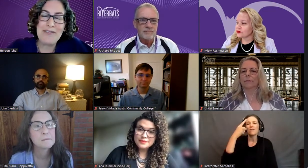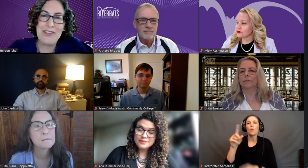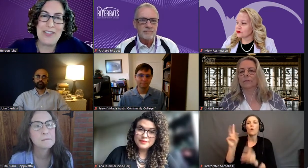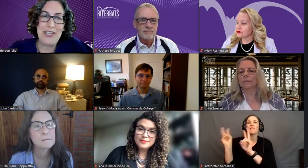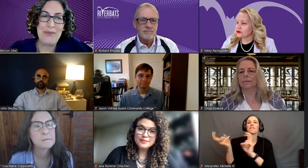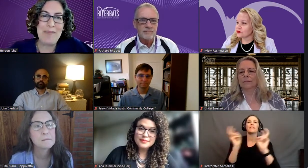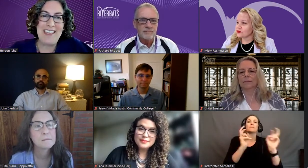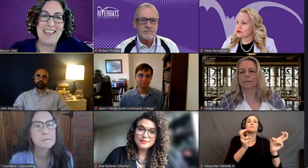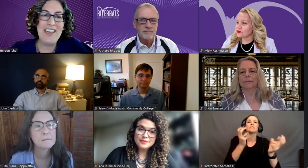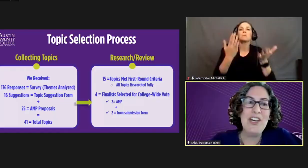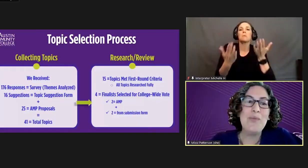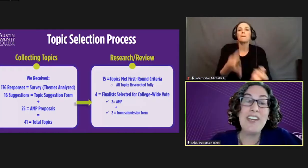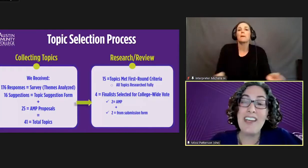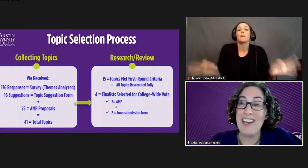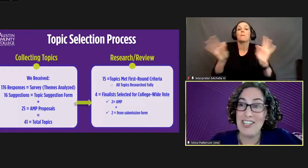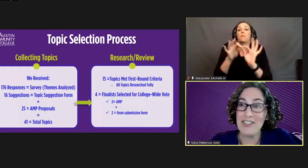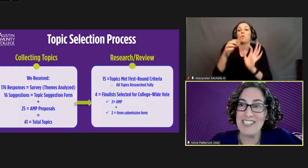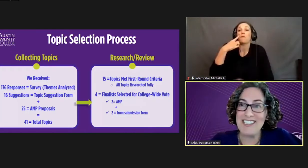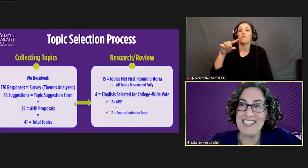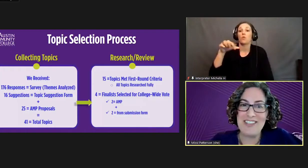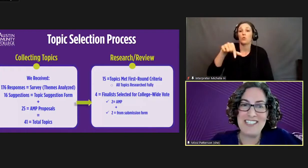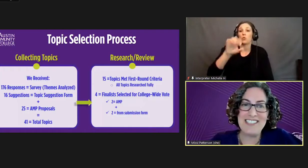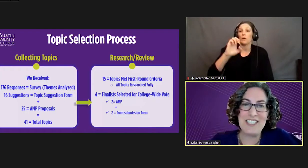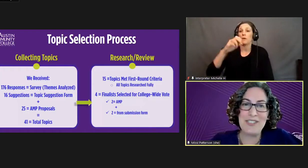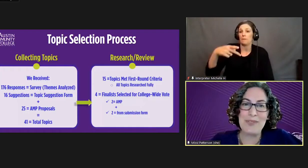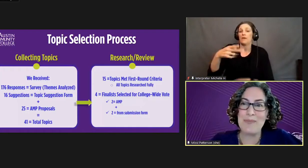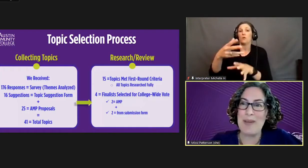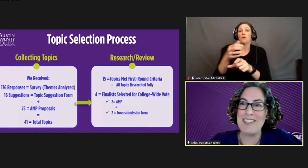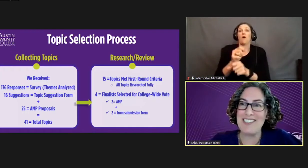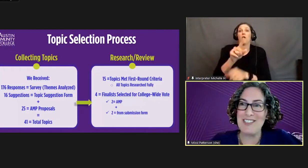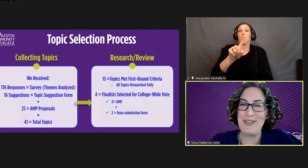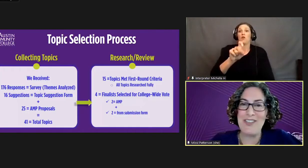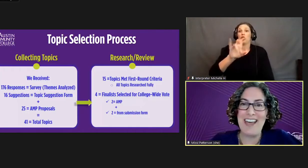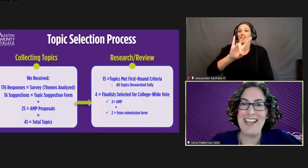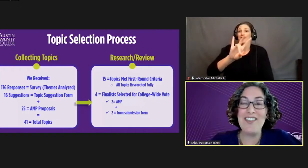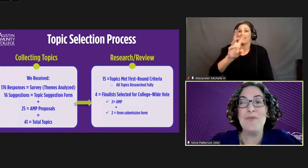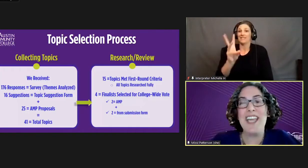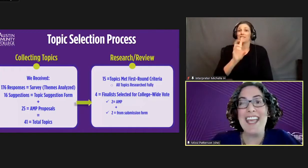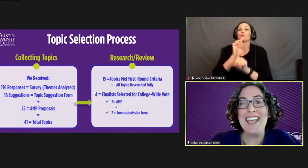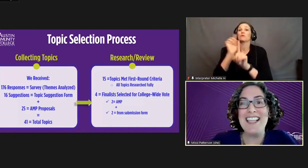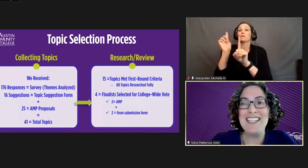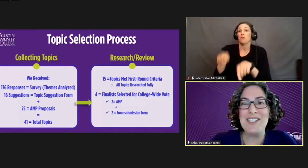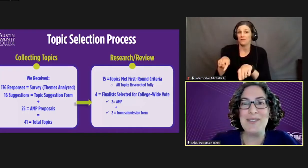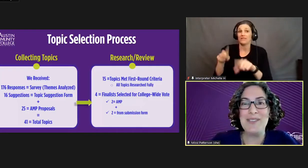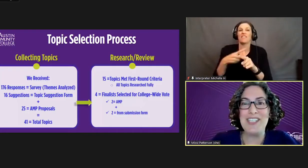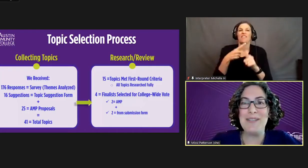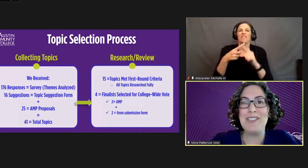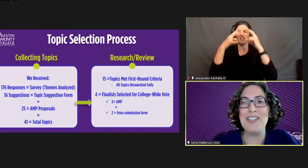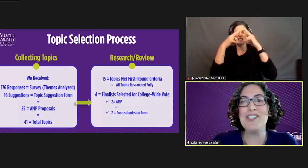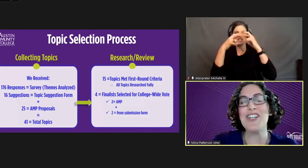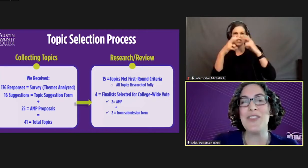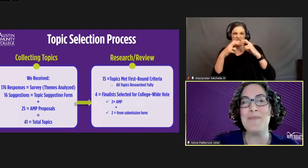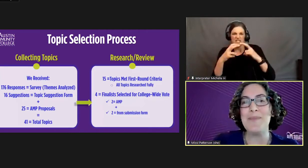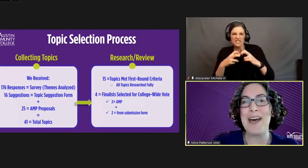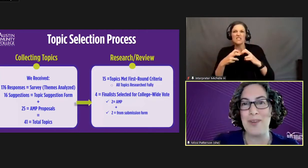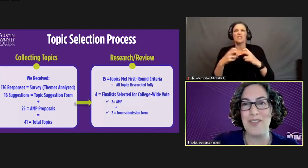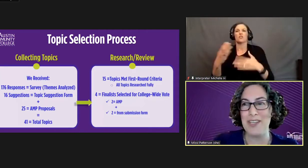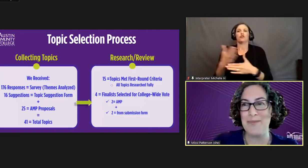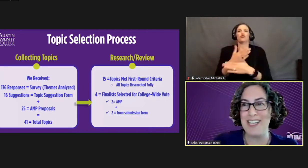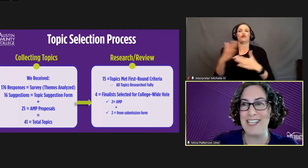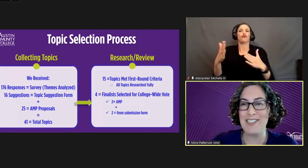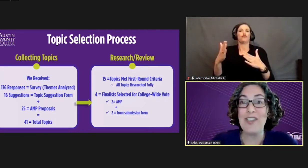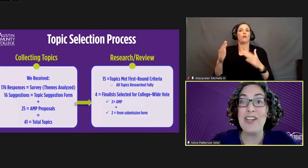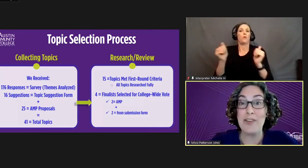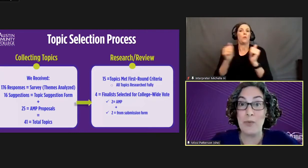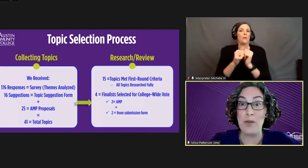important for the QEP. We got 176 responses to that, and then we analyzed those themes and shared them back with